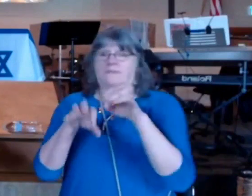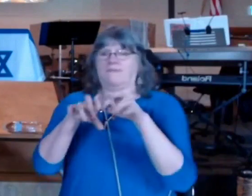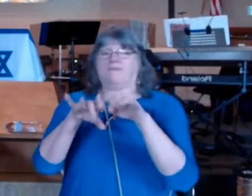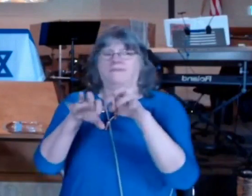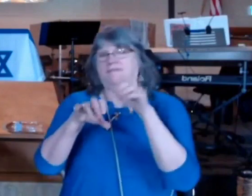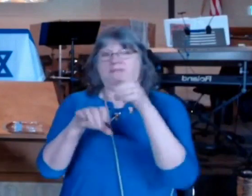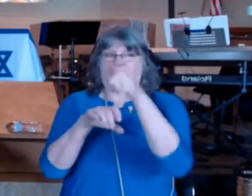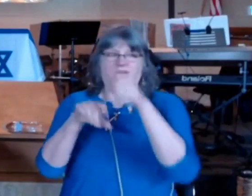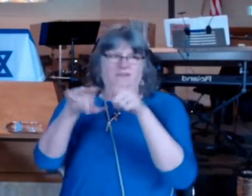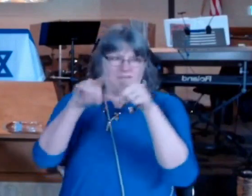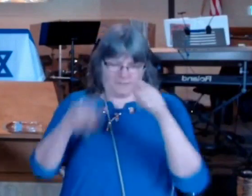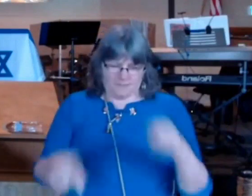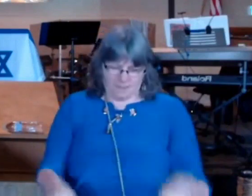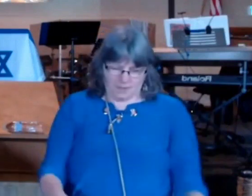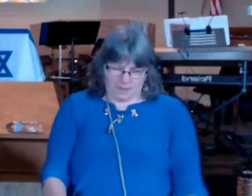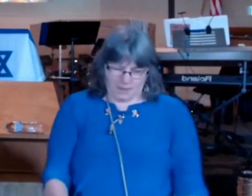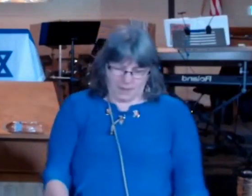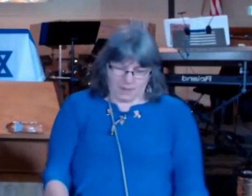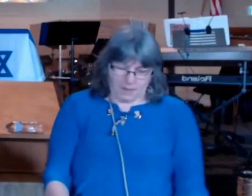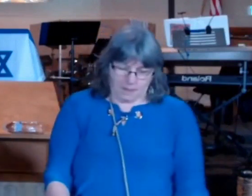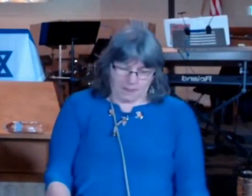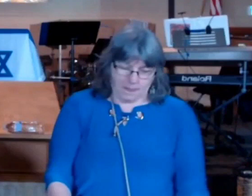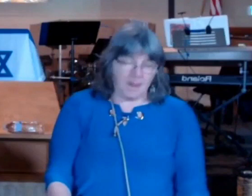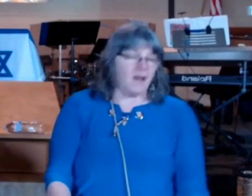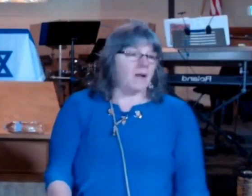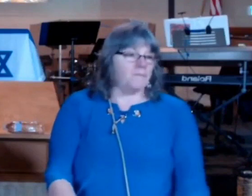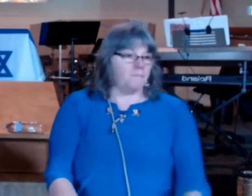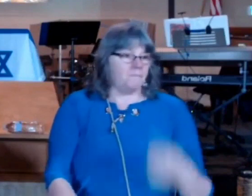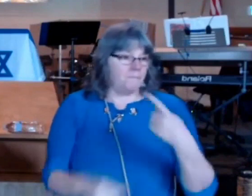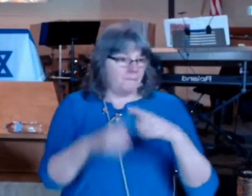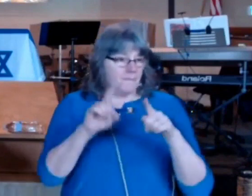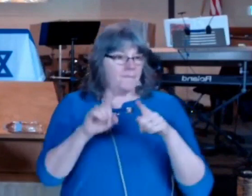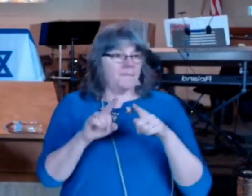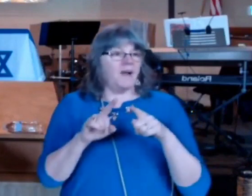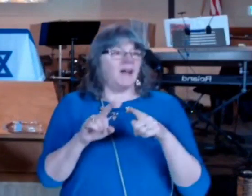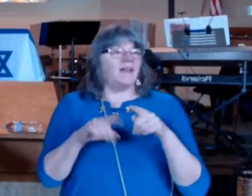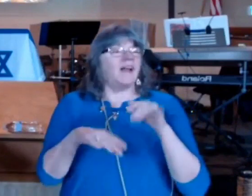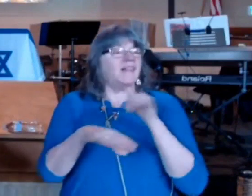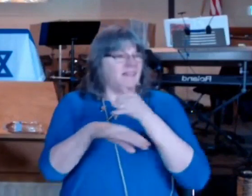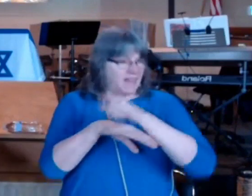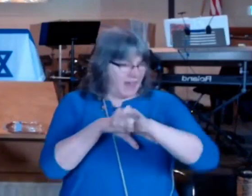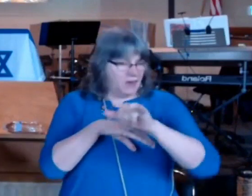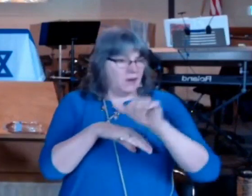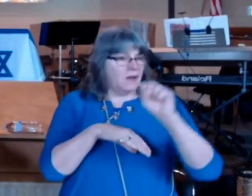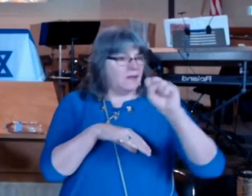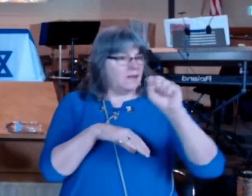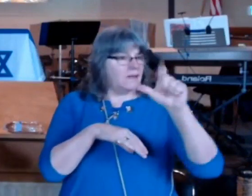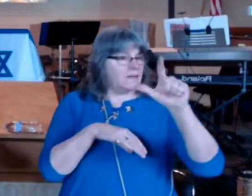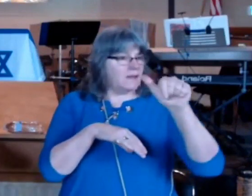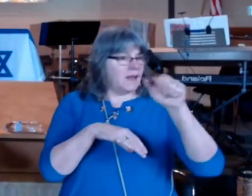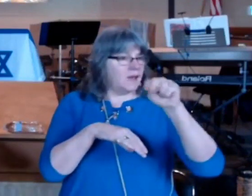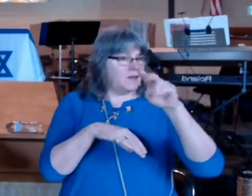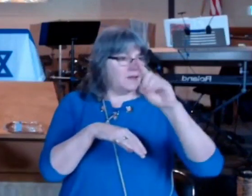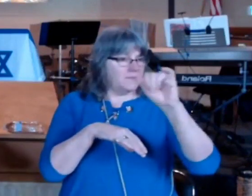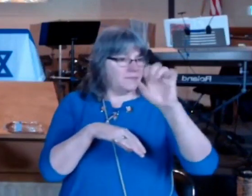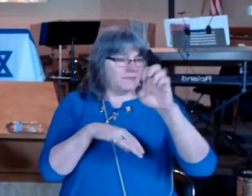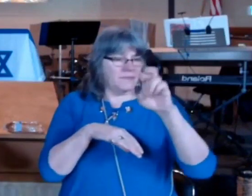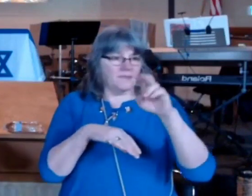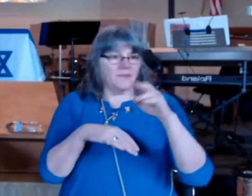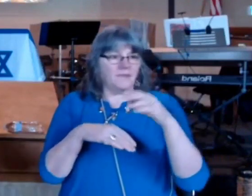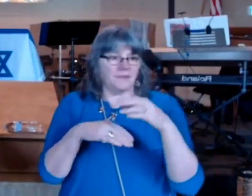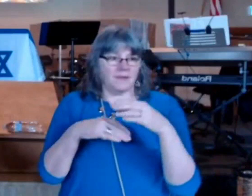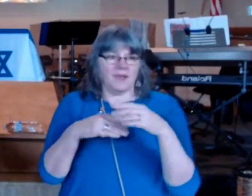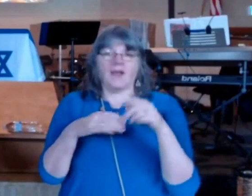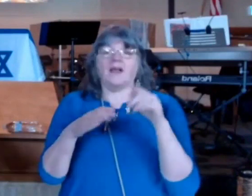but slander is akin to murder in the Bible so also